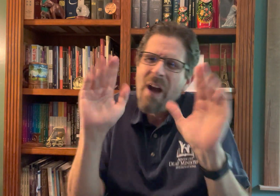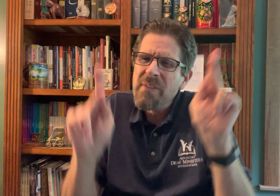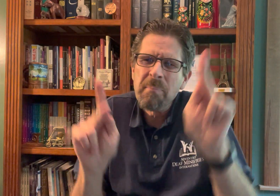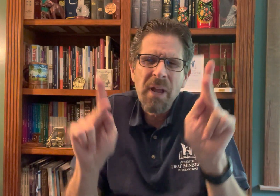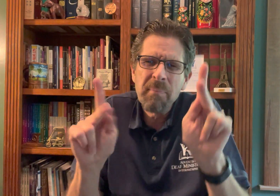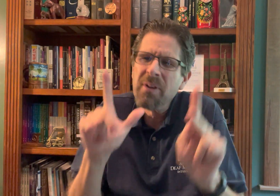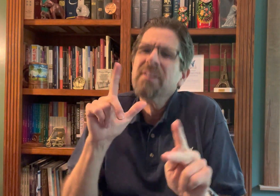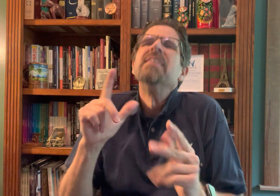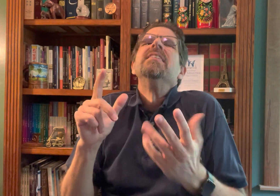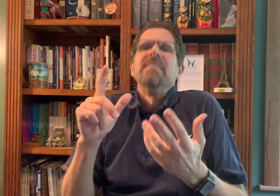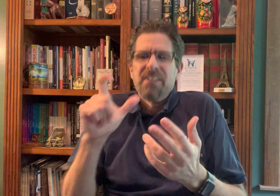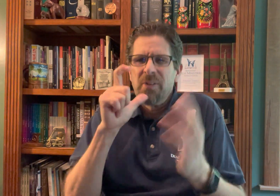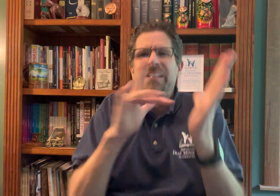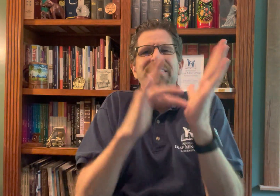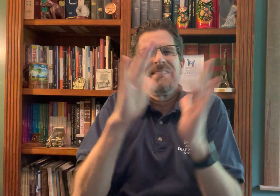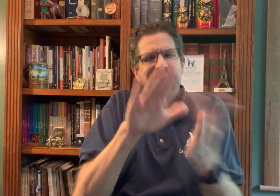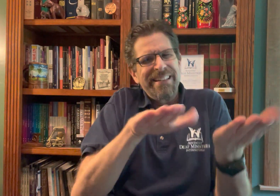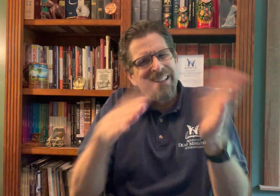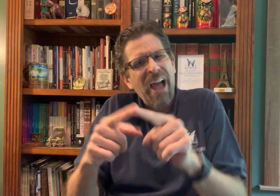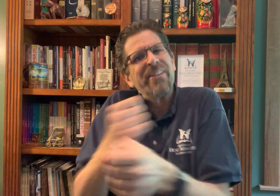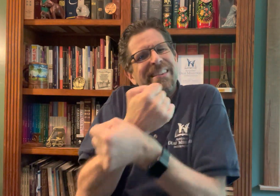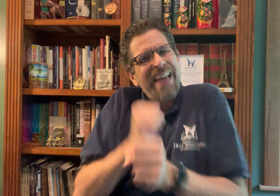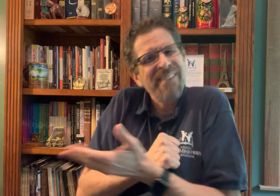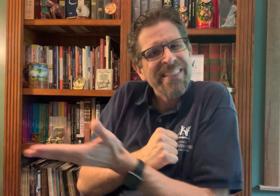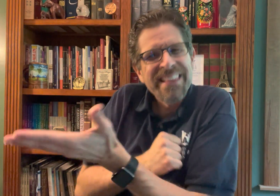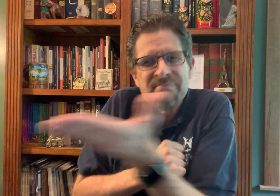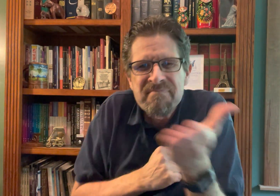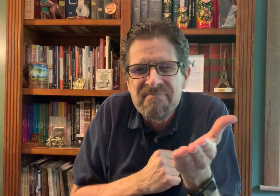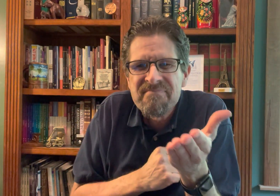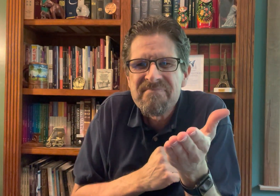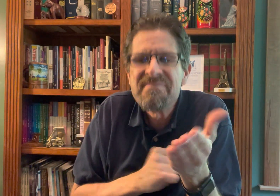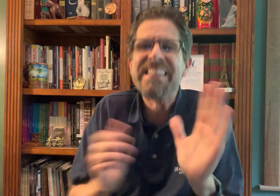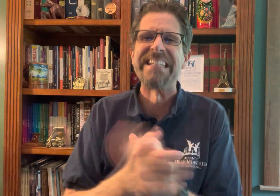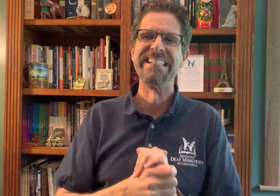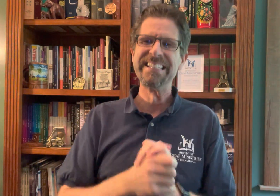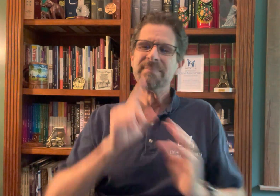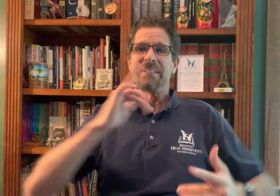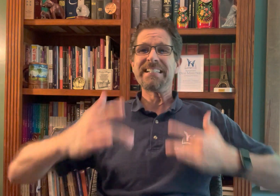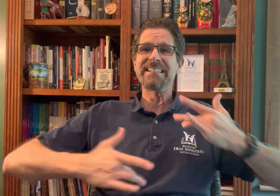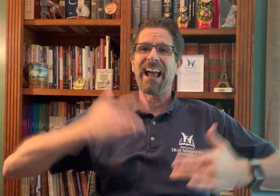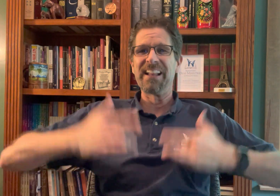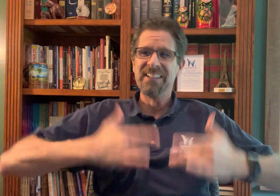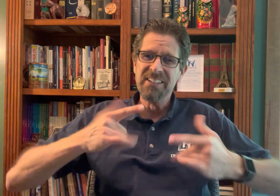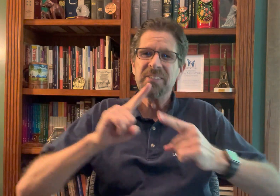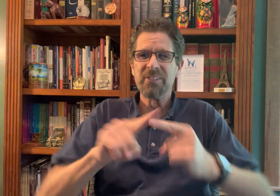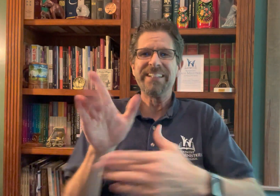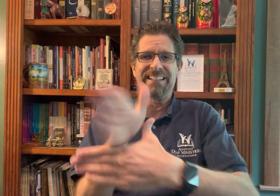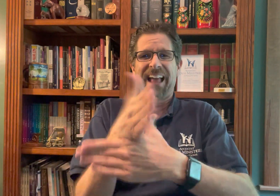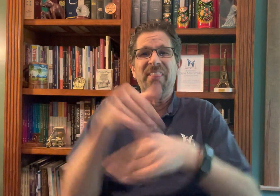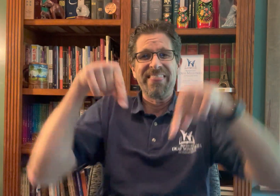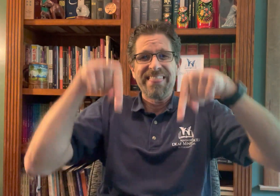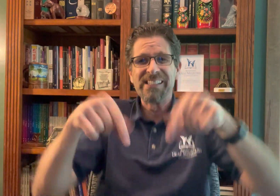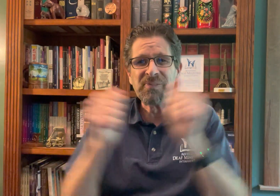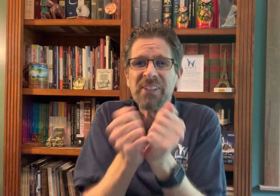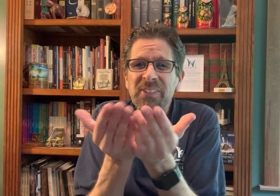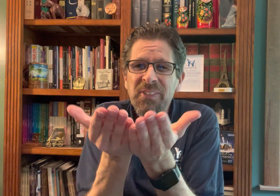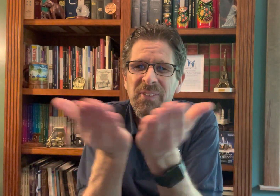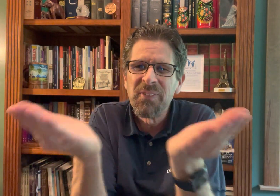They are dear people and he treasures them and he loves them too. I'm excited to share this